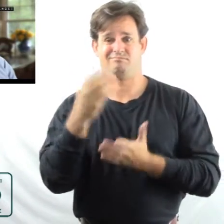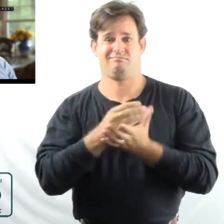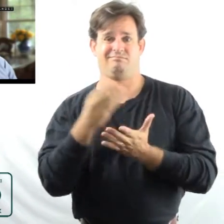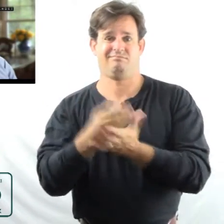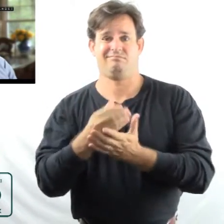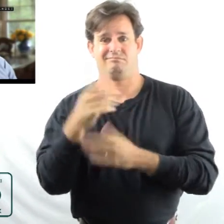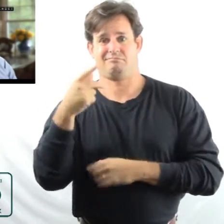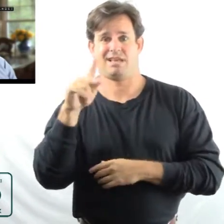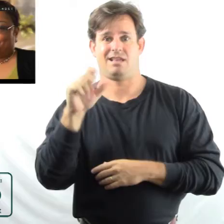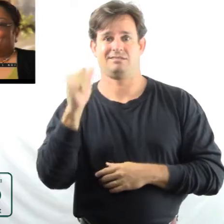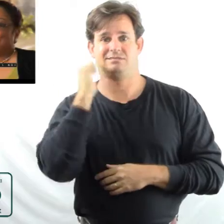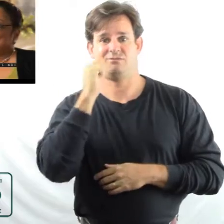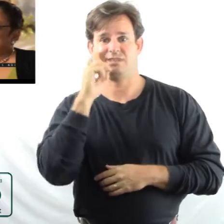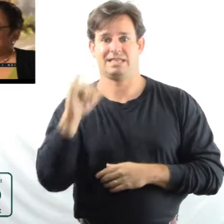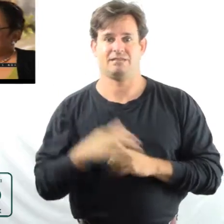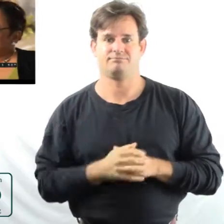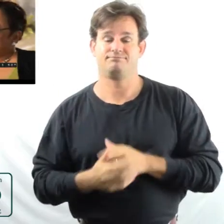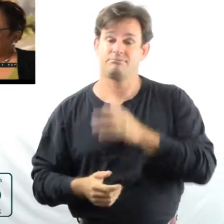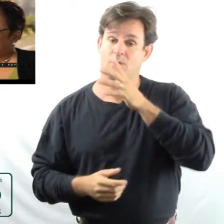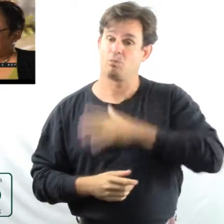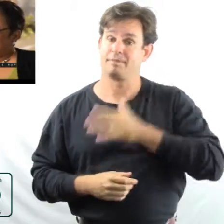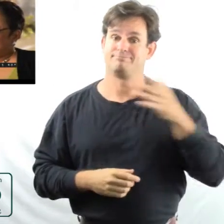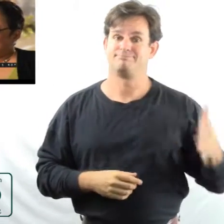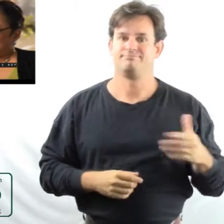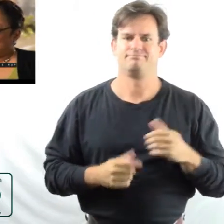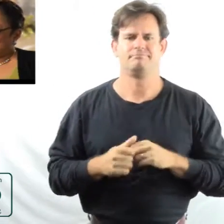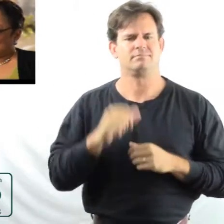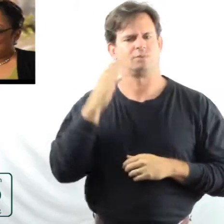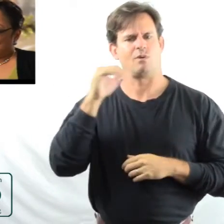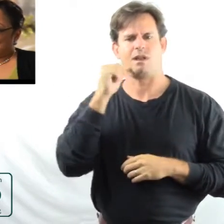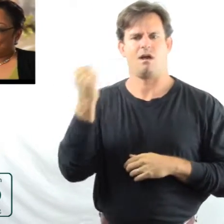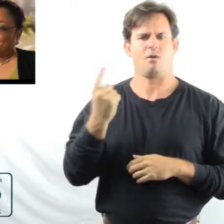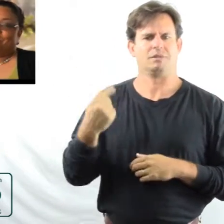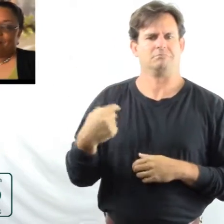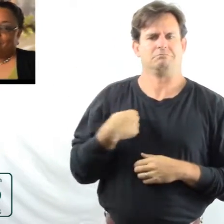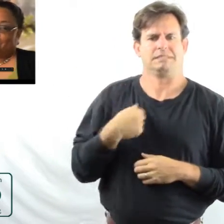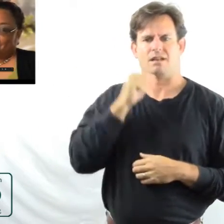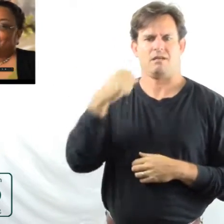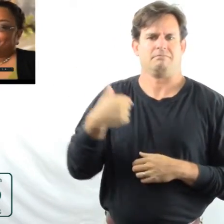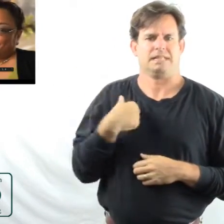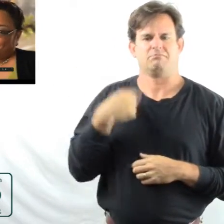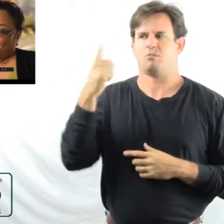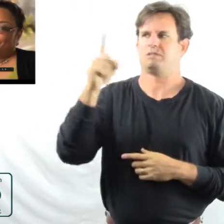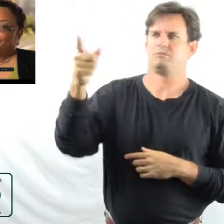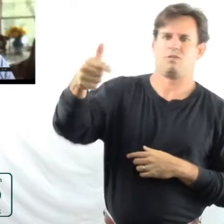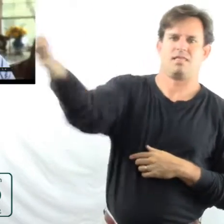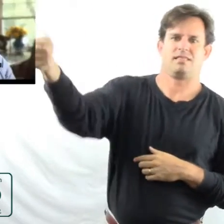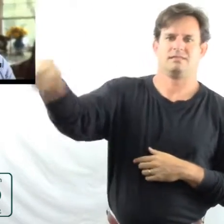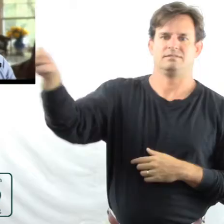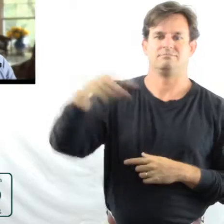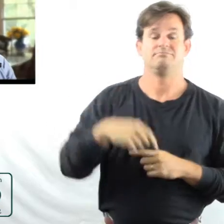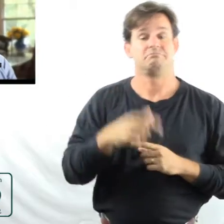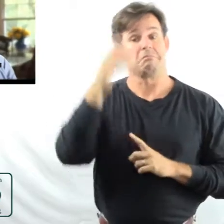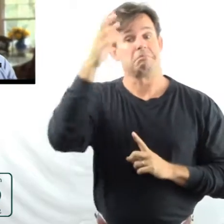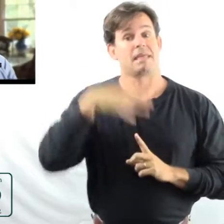packs a day. You always think it's not going to be me. You know, it's not me, it's going to be somebody else. I thought I was in the clear.